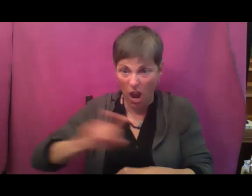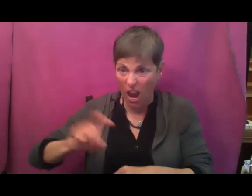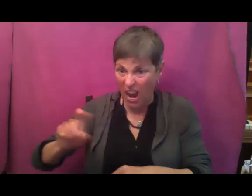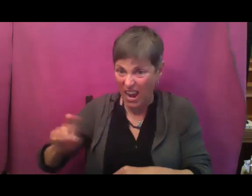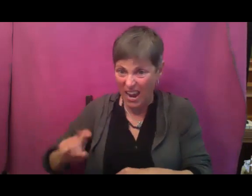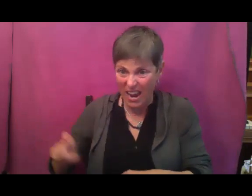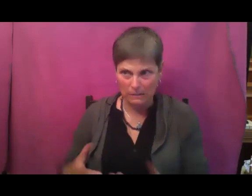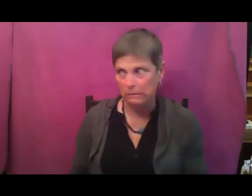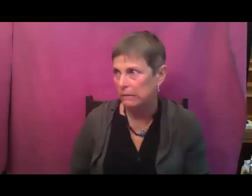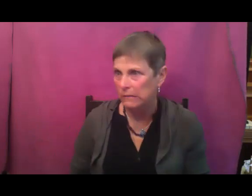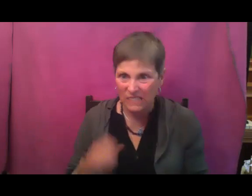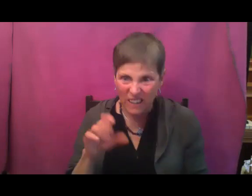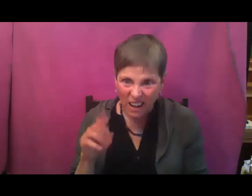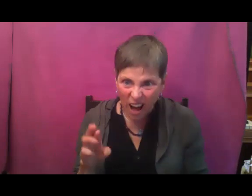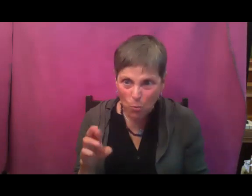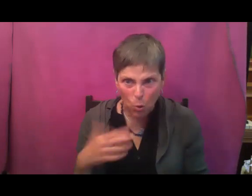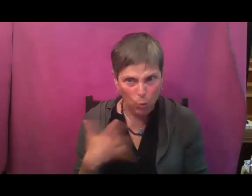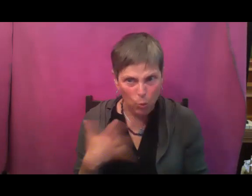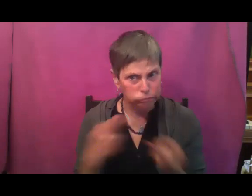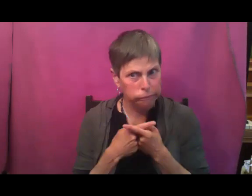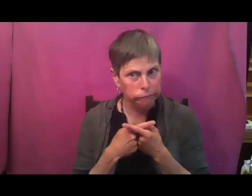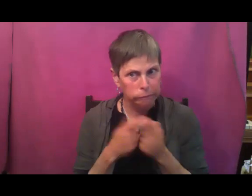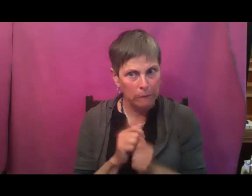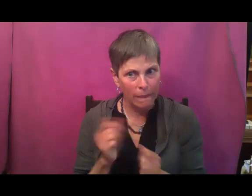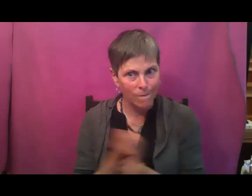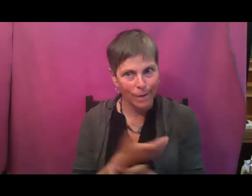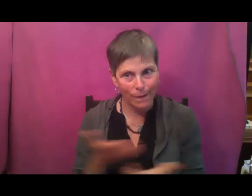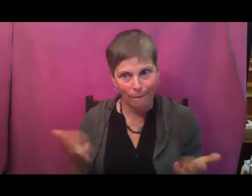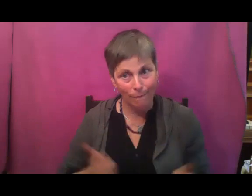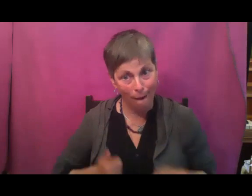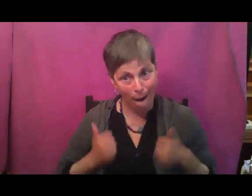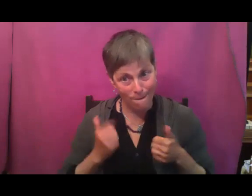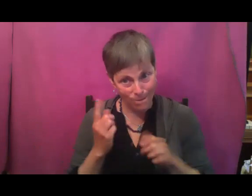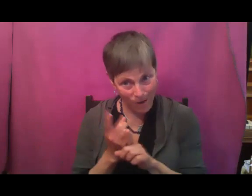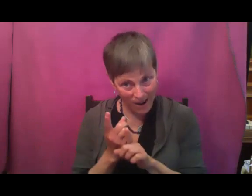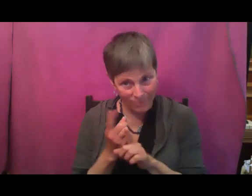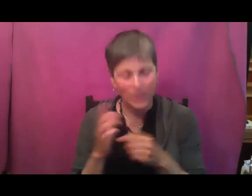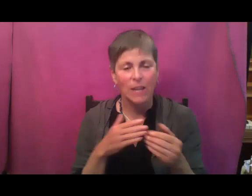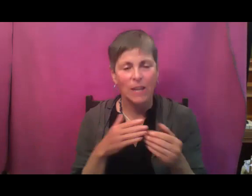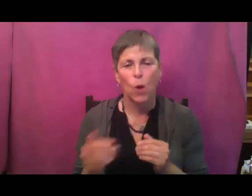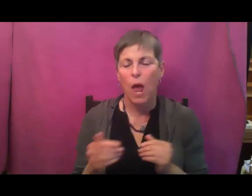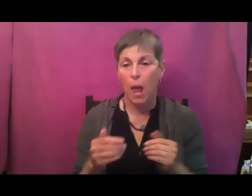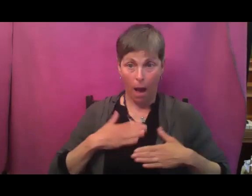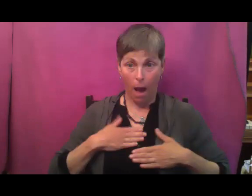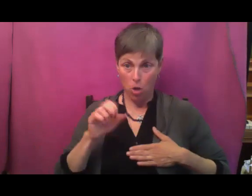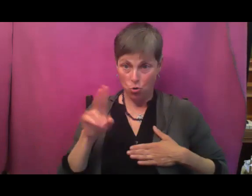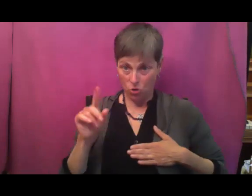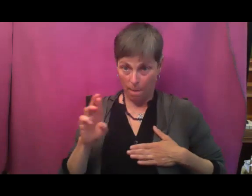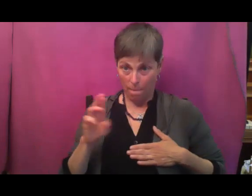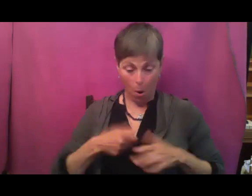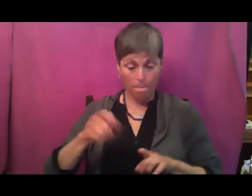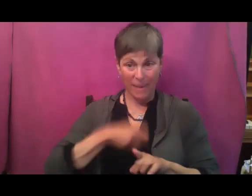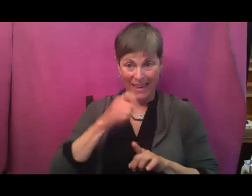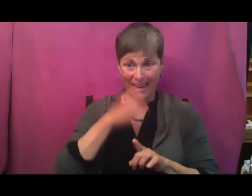isn't good for any living thing. So yes, we rarely peel your cucumbers. So I just want to say that to encourage you,